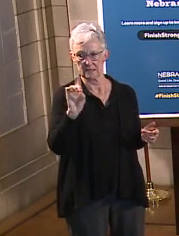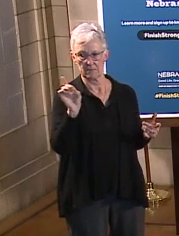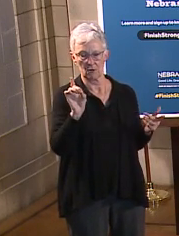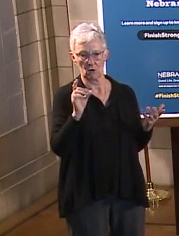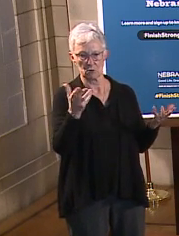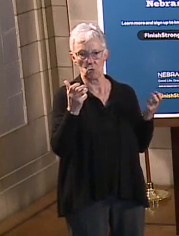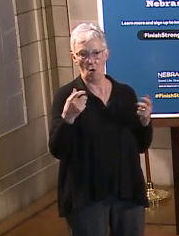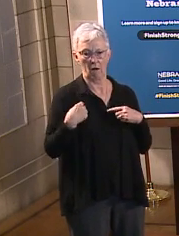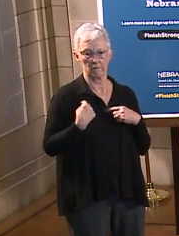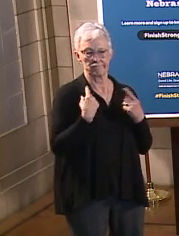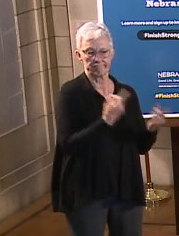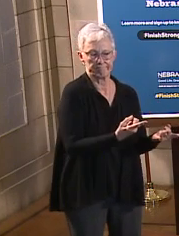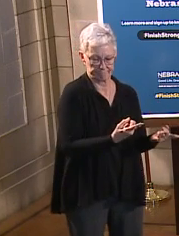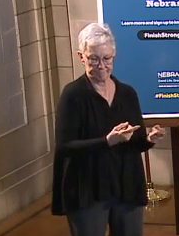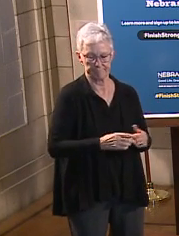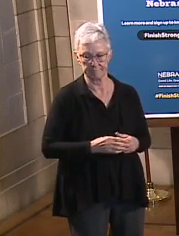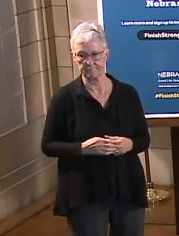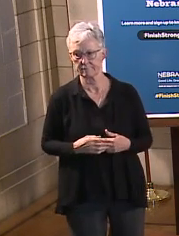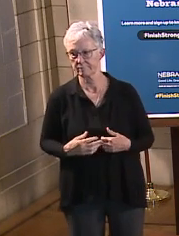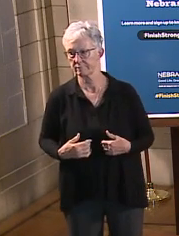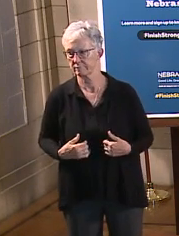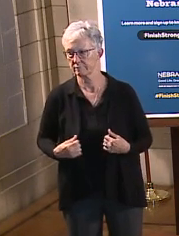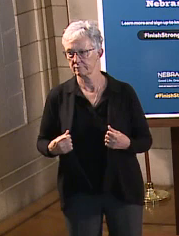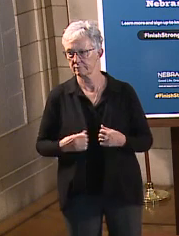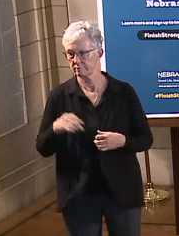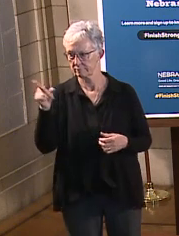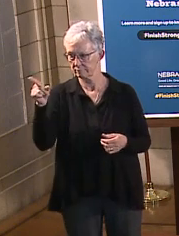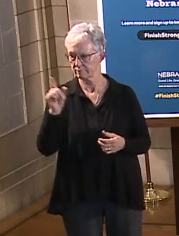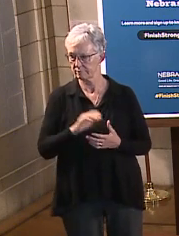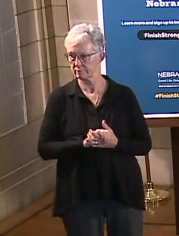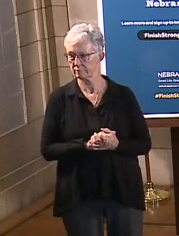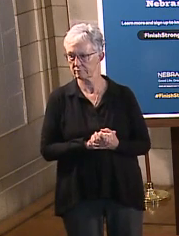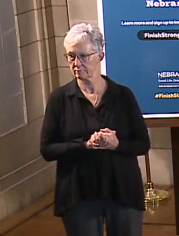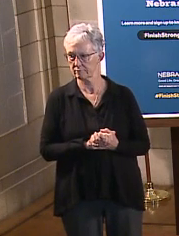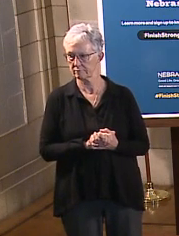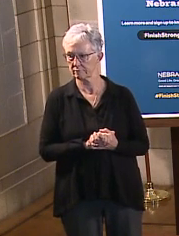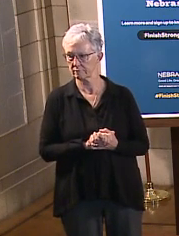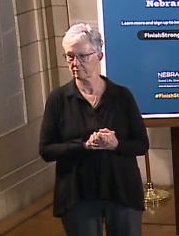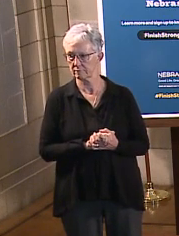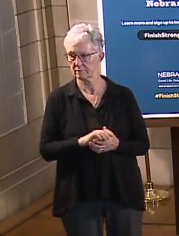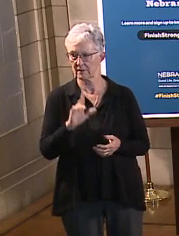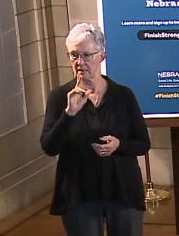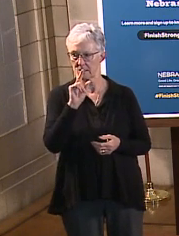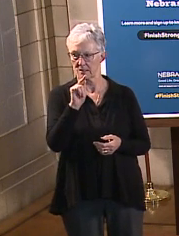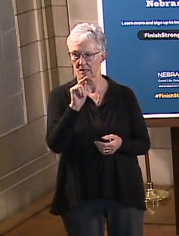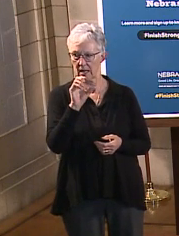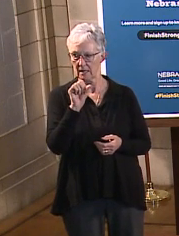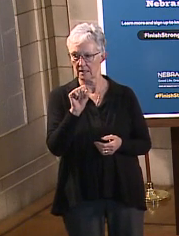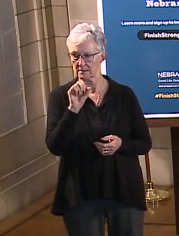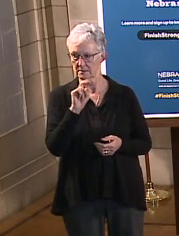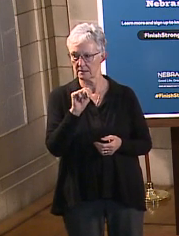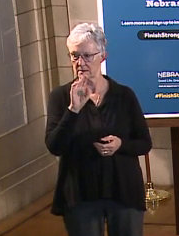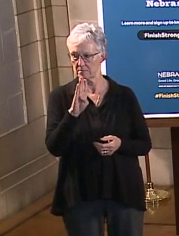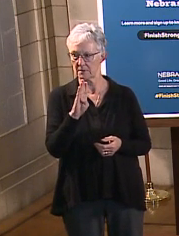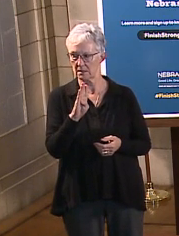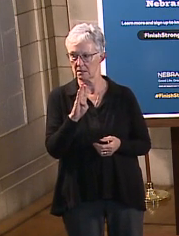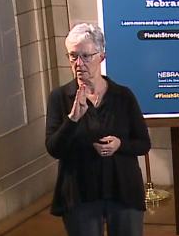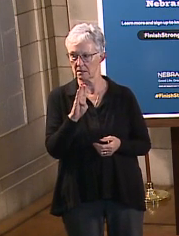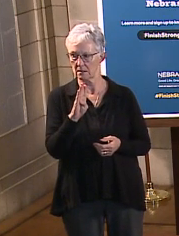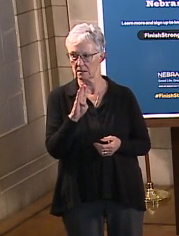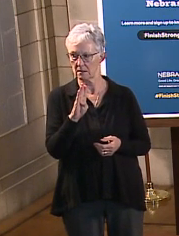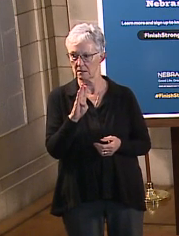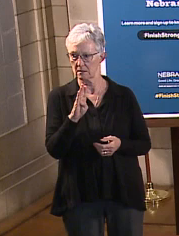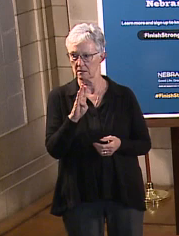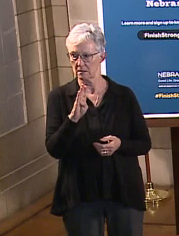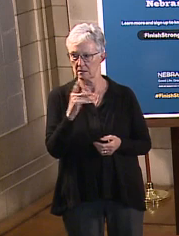And Taylor, do we have any other questions that were sent in ahead of time? No, there's several others. Alyssa with KSMB wants to know when you're going to appoint a member of the